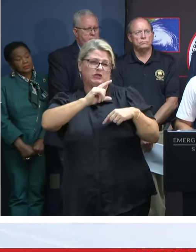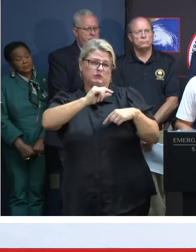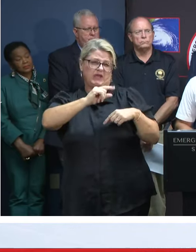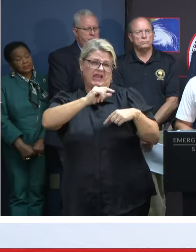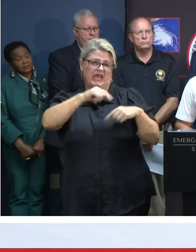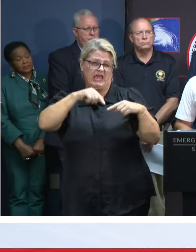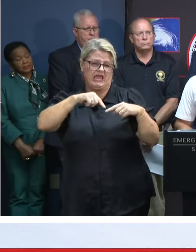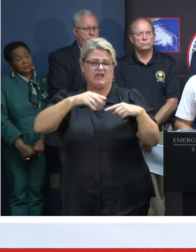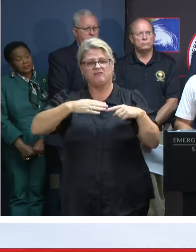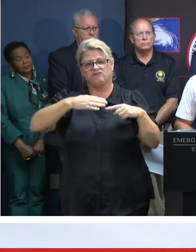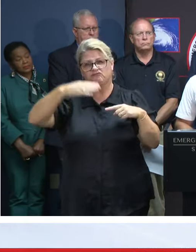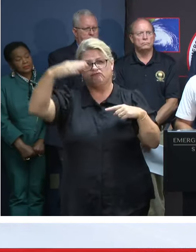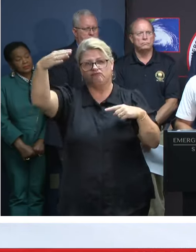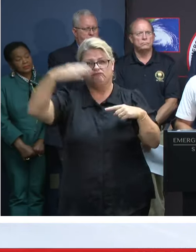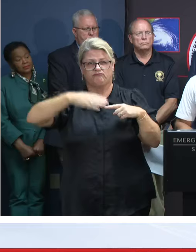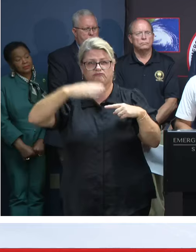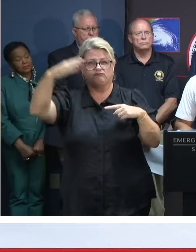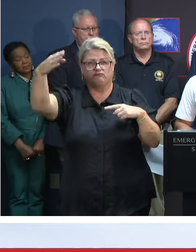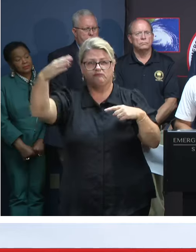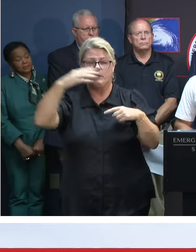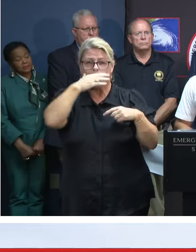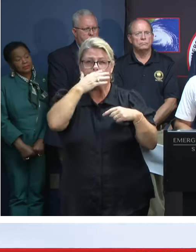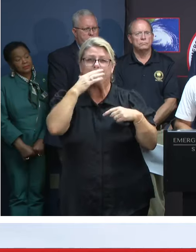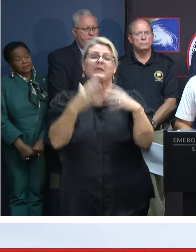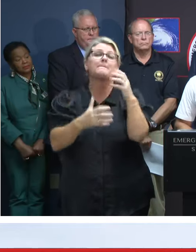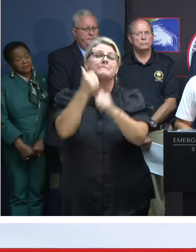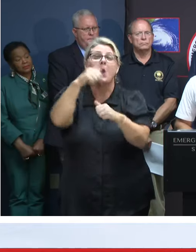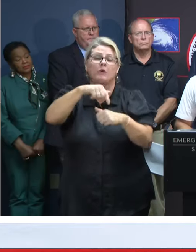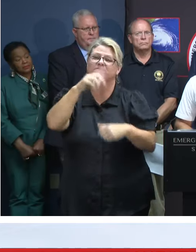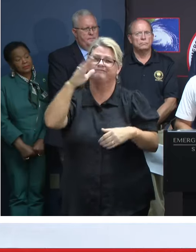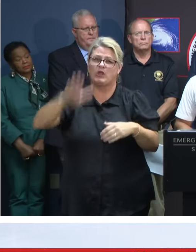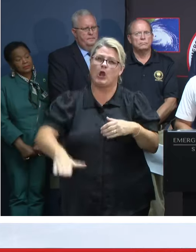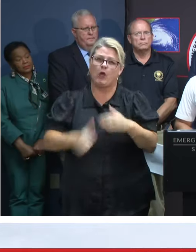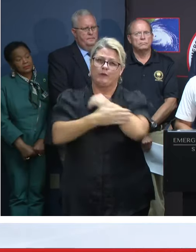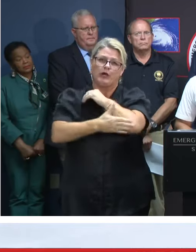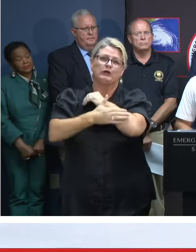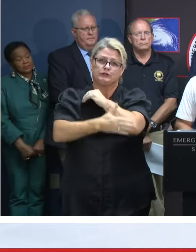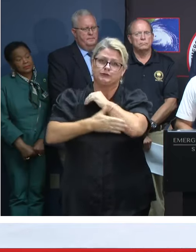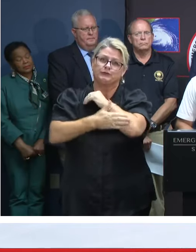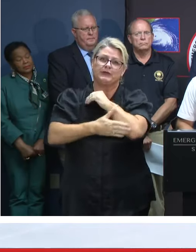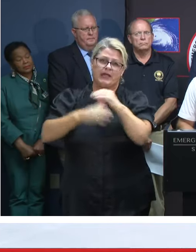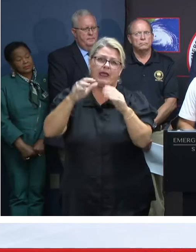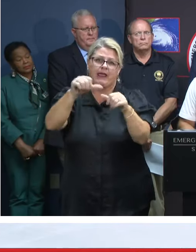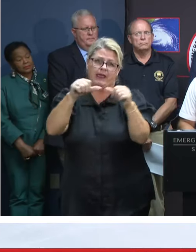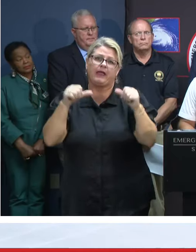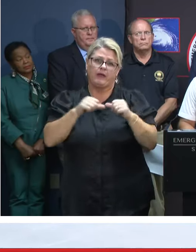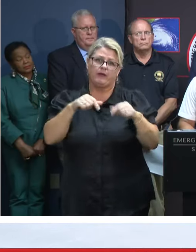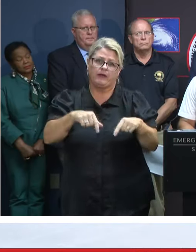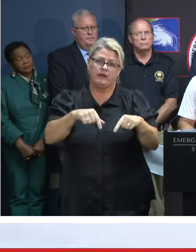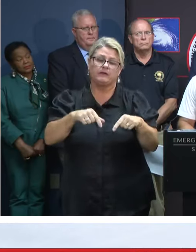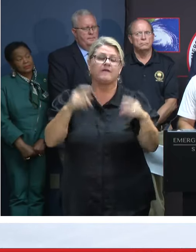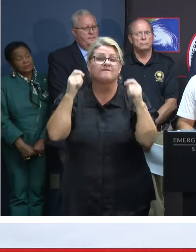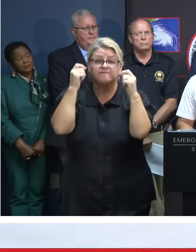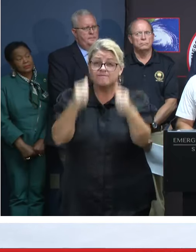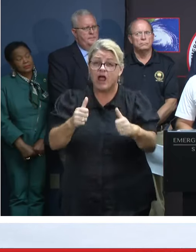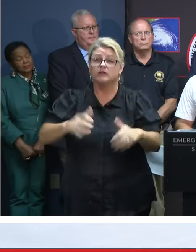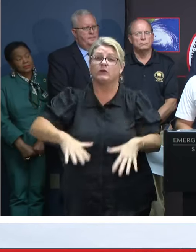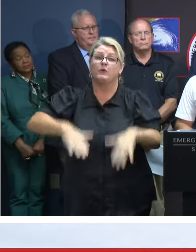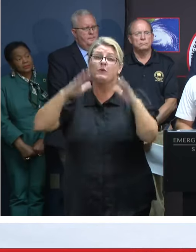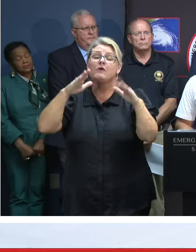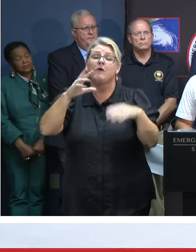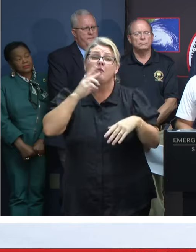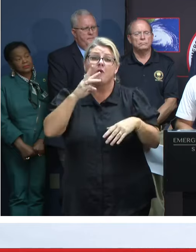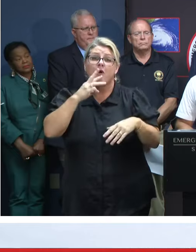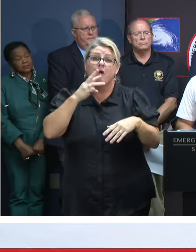corridor or so, with the highest amounts in parts of the Lowcountry. Potentially life-threatening flash and urban flooding could quickly develop,